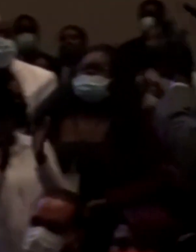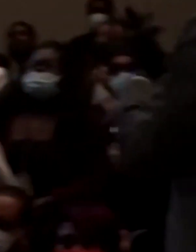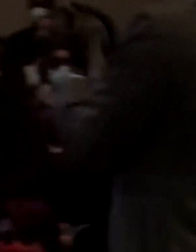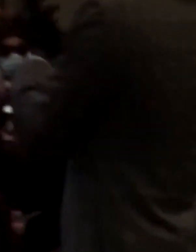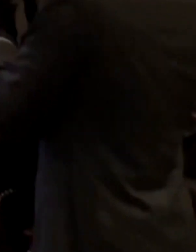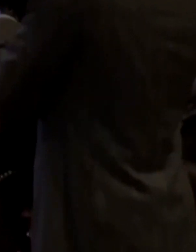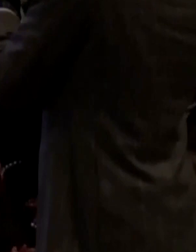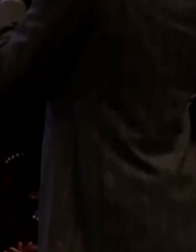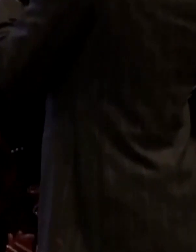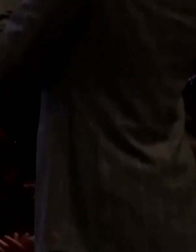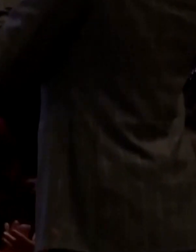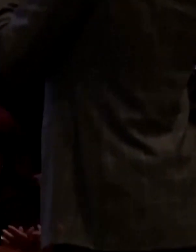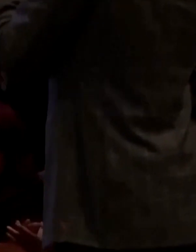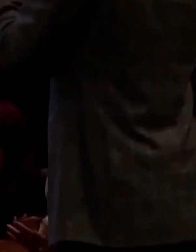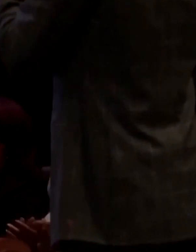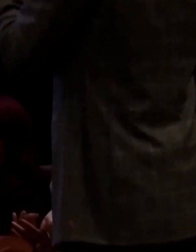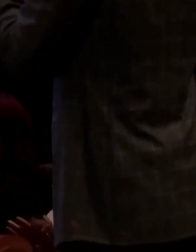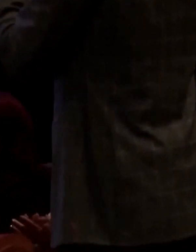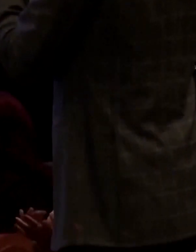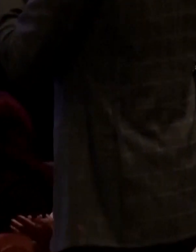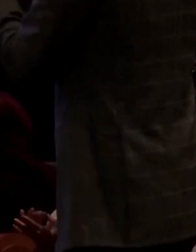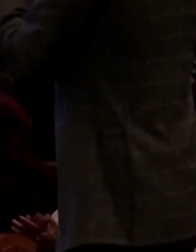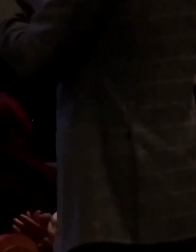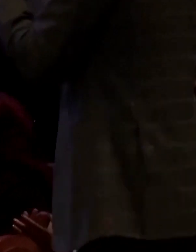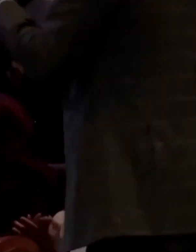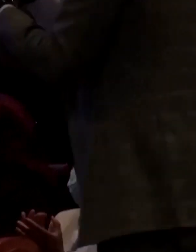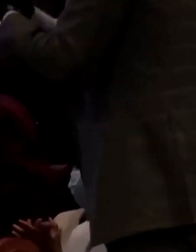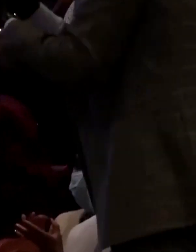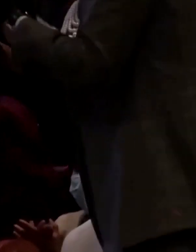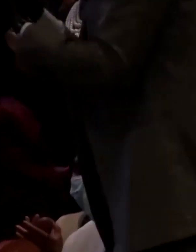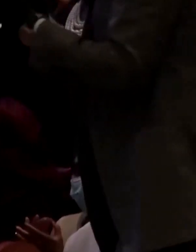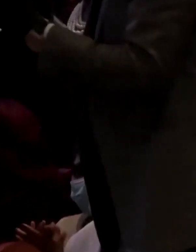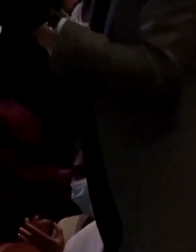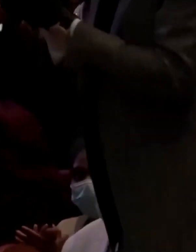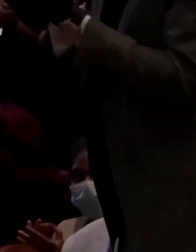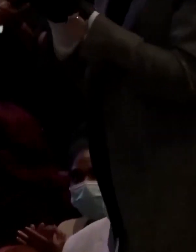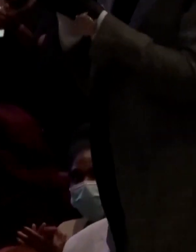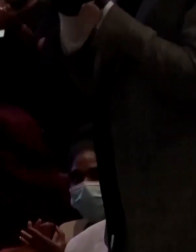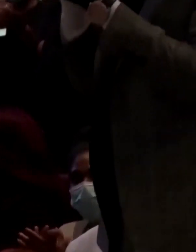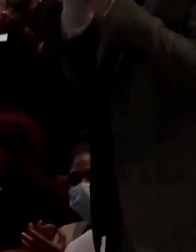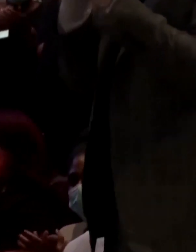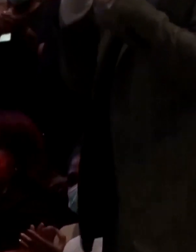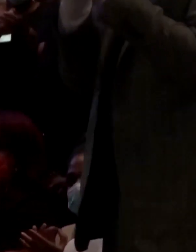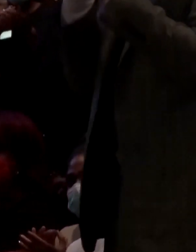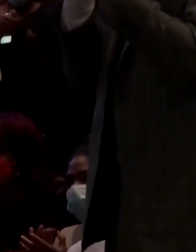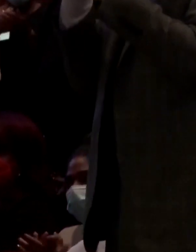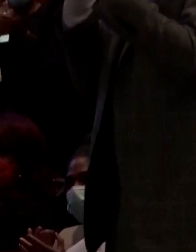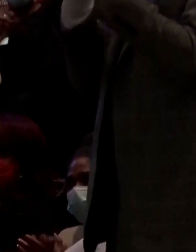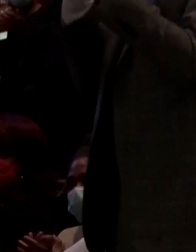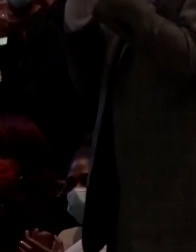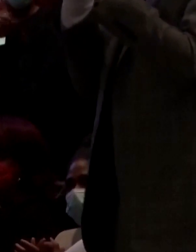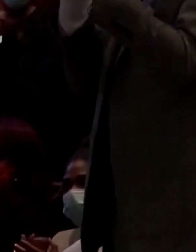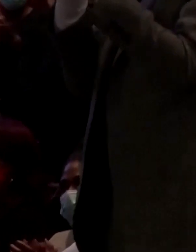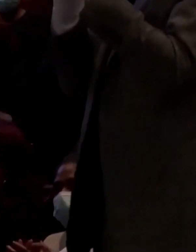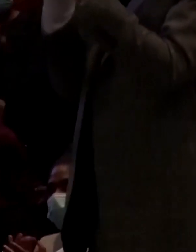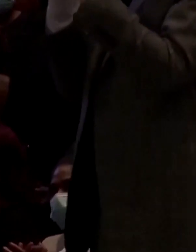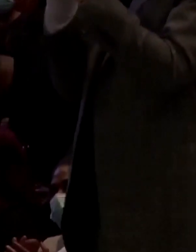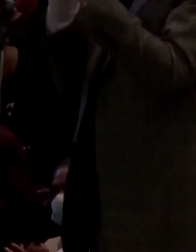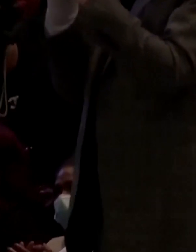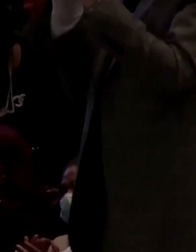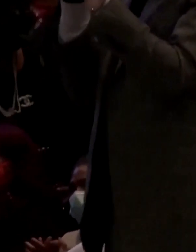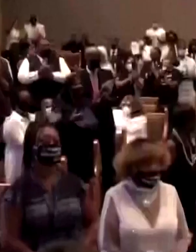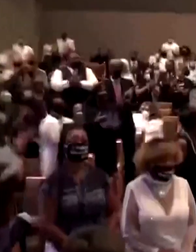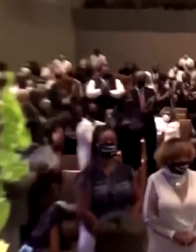the father of Michael Brown from Ferguson Missouri will you